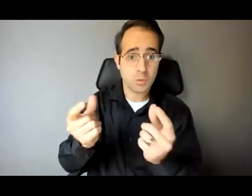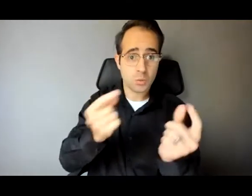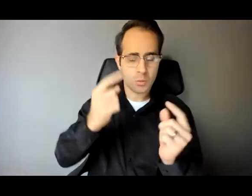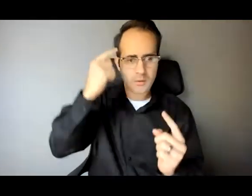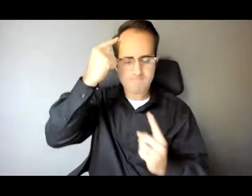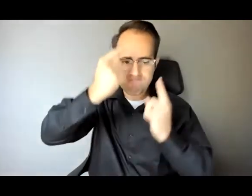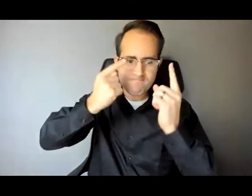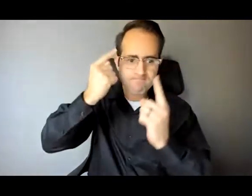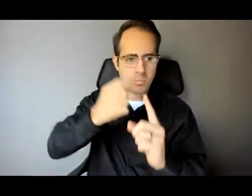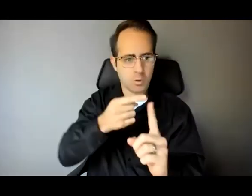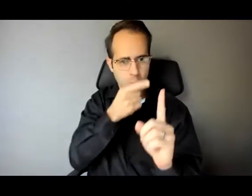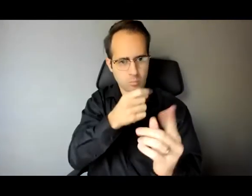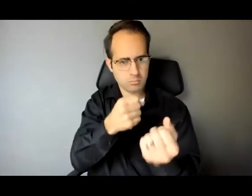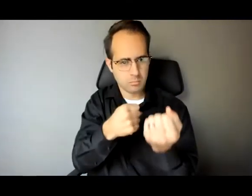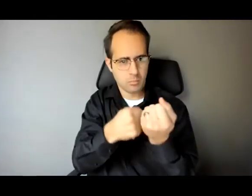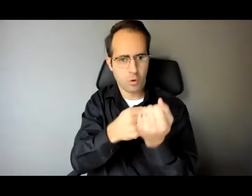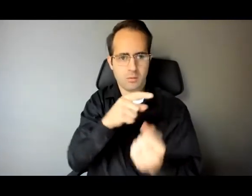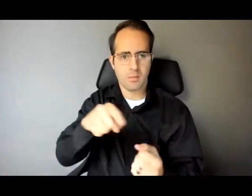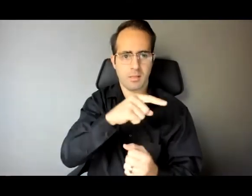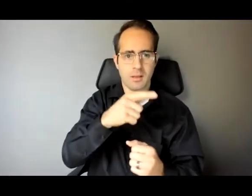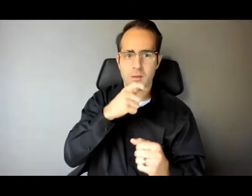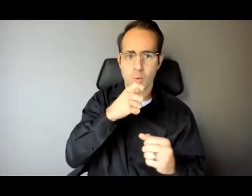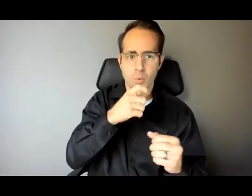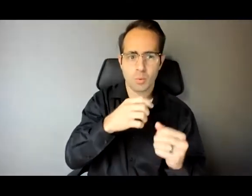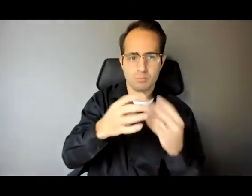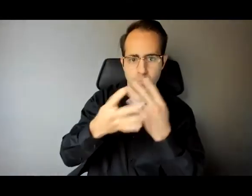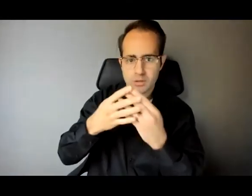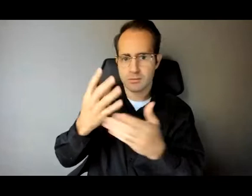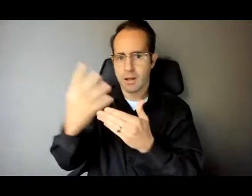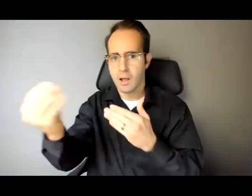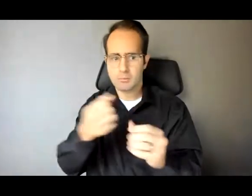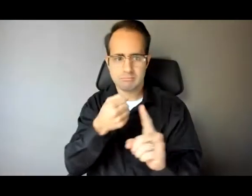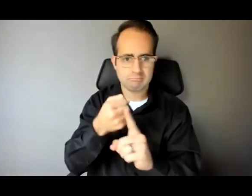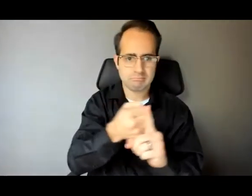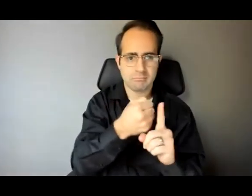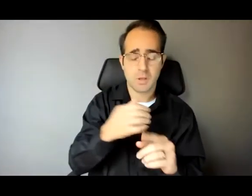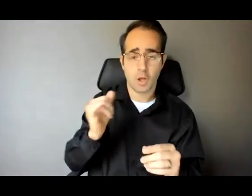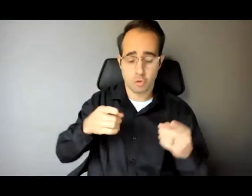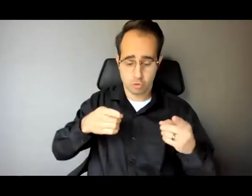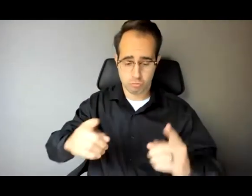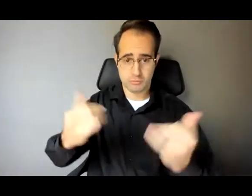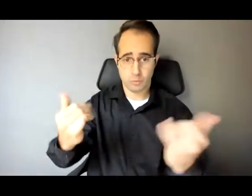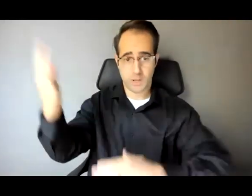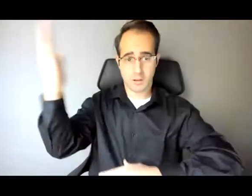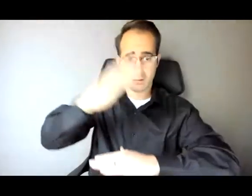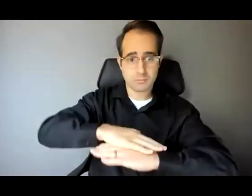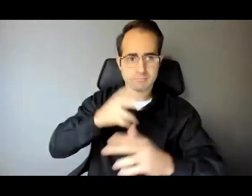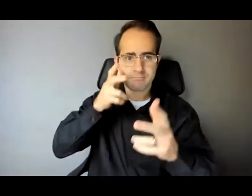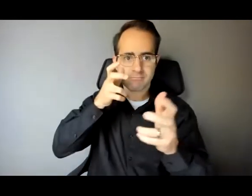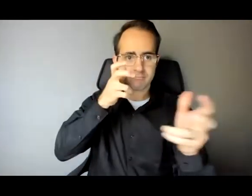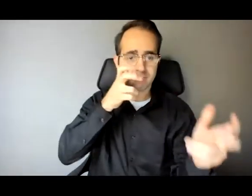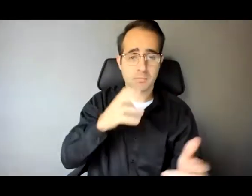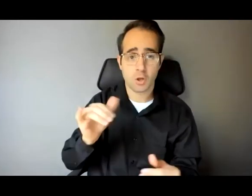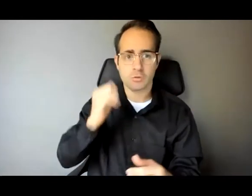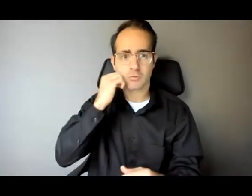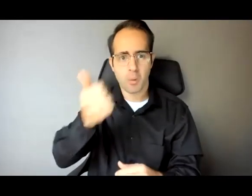You certainly left us with a lot to think about throughout the symposium today and tomorrow as well. And so with that, I get to